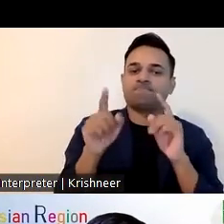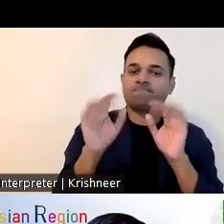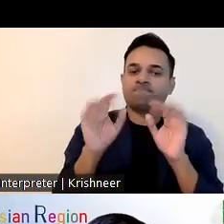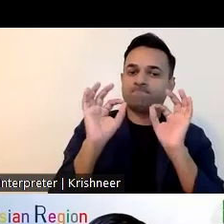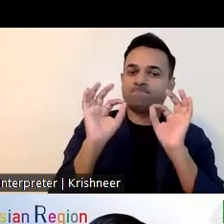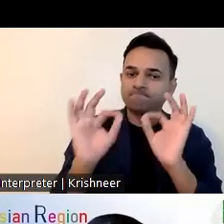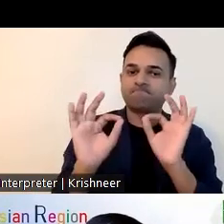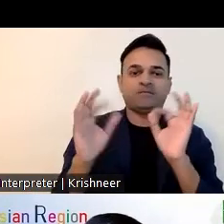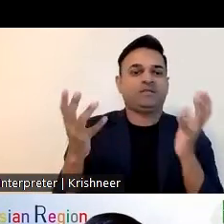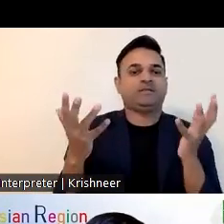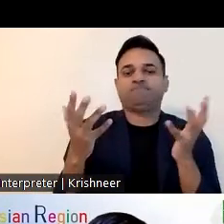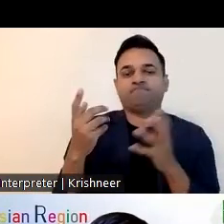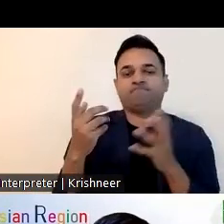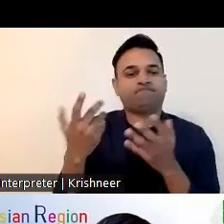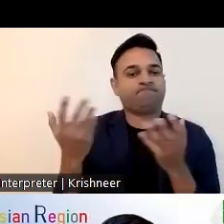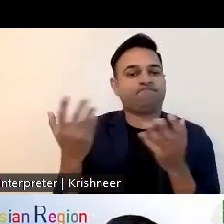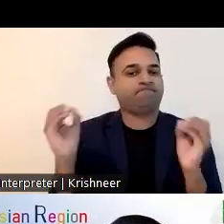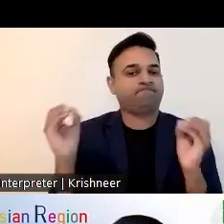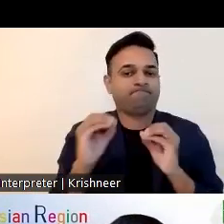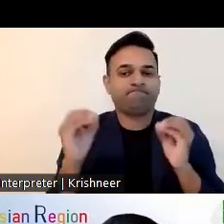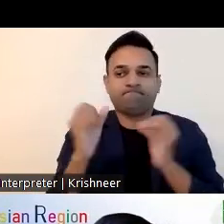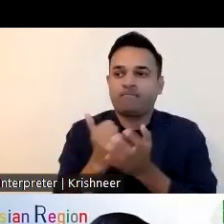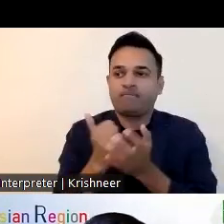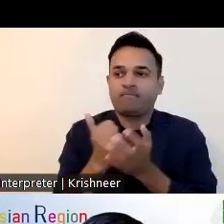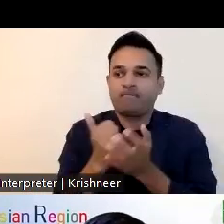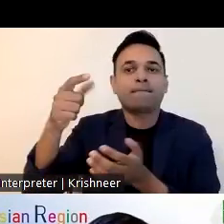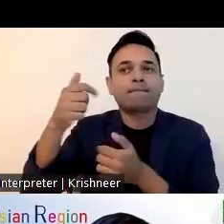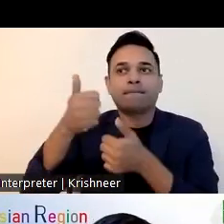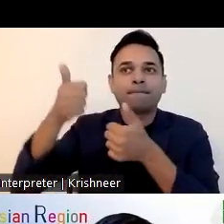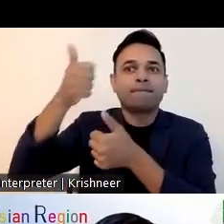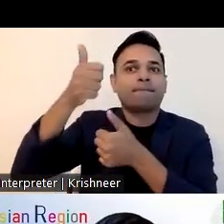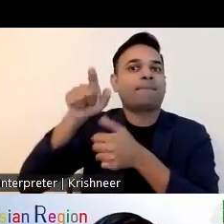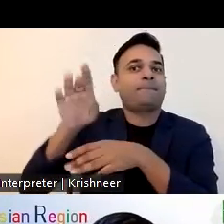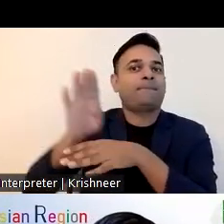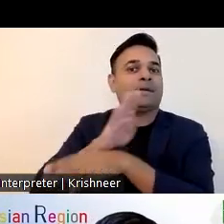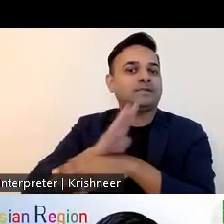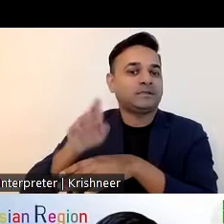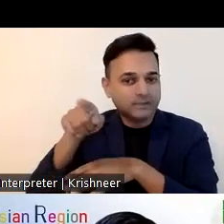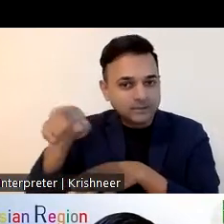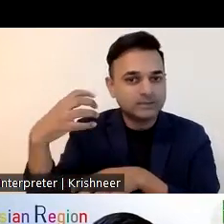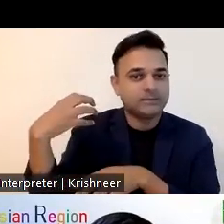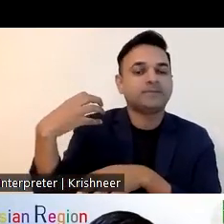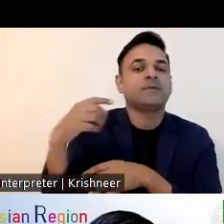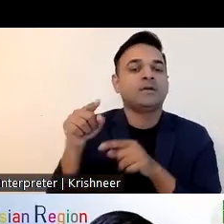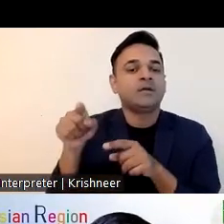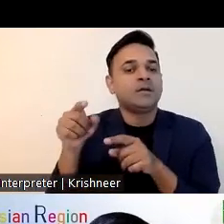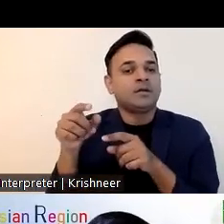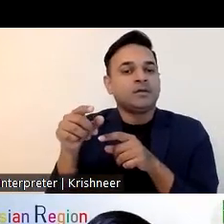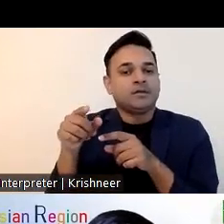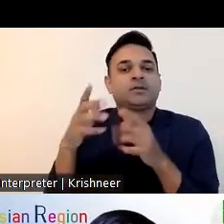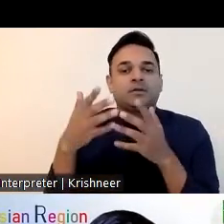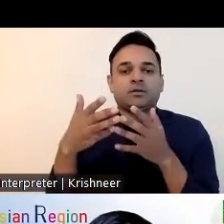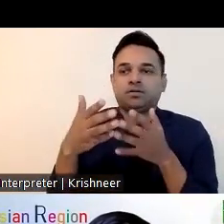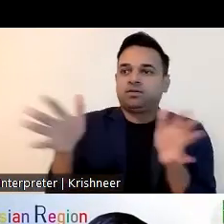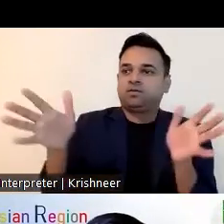and factories here in Nepal now i'm at the last phase and what can be done to ensure the higher level of person with disability